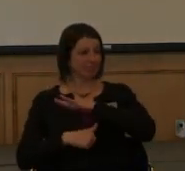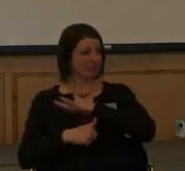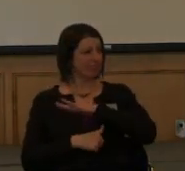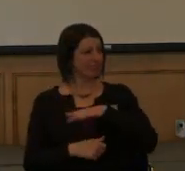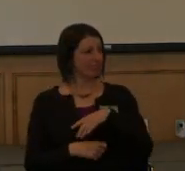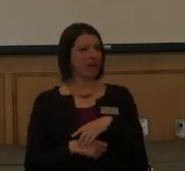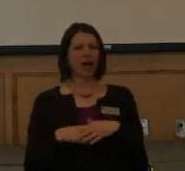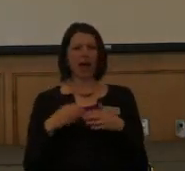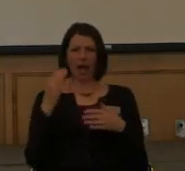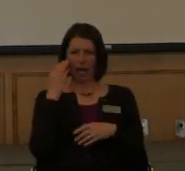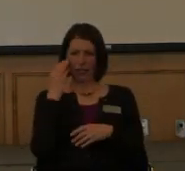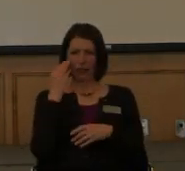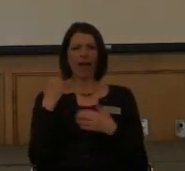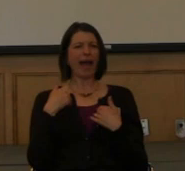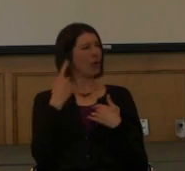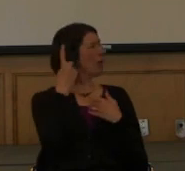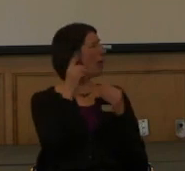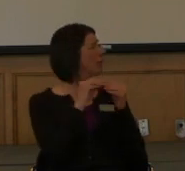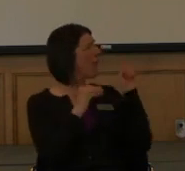I know I have another slide.